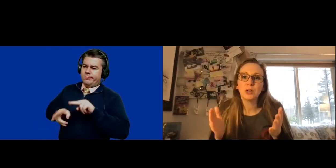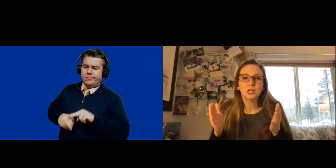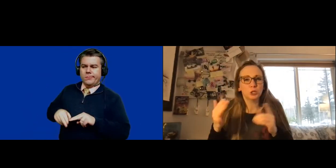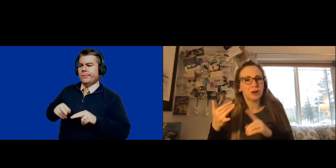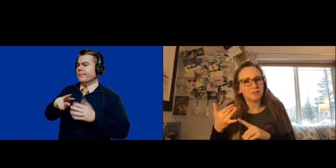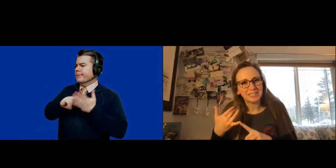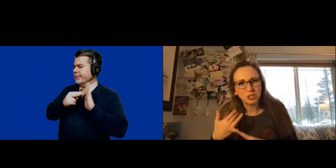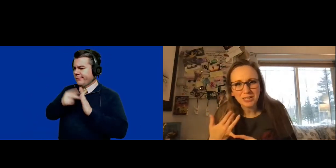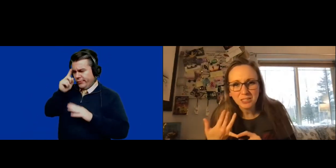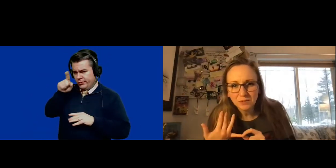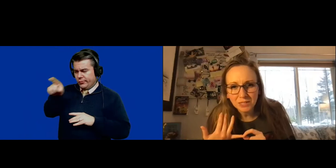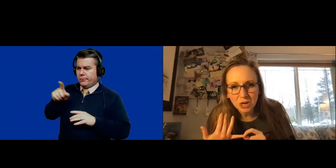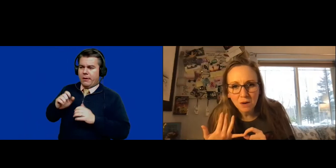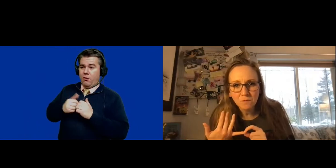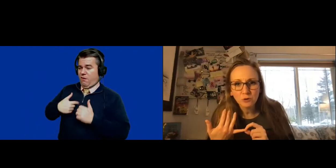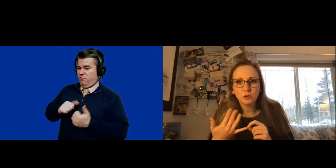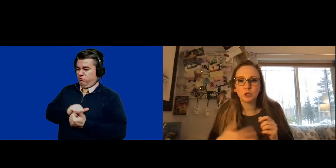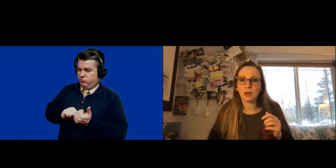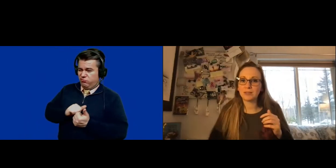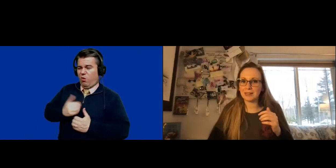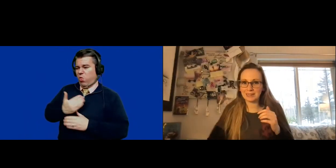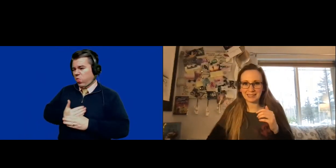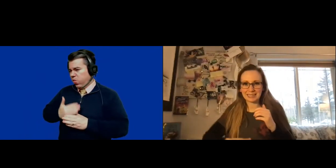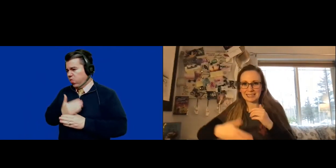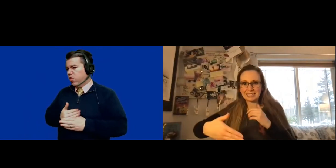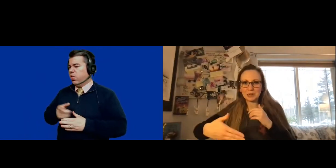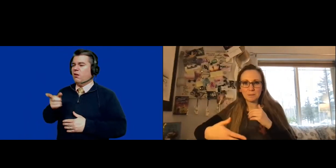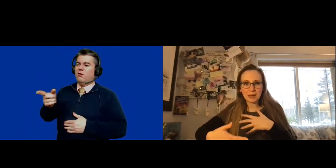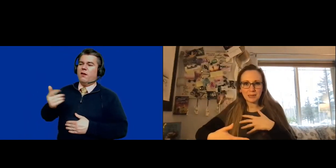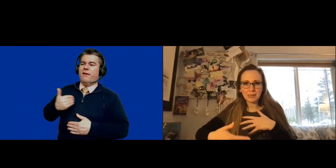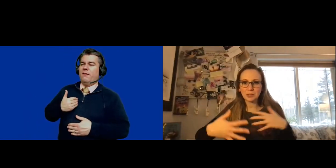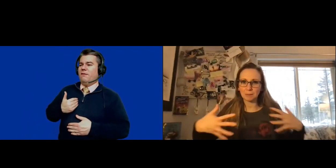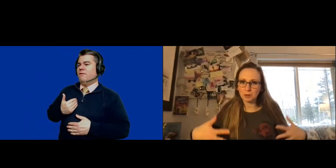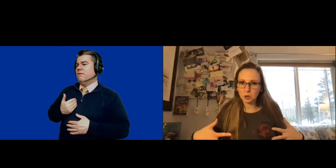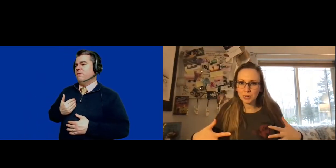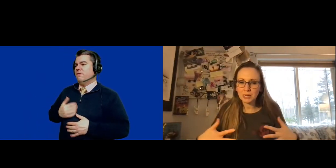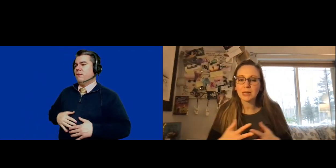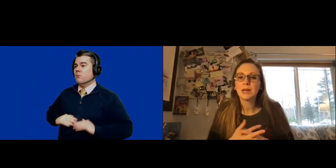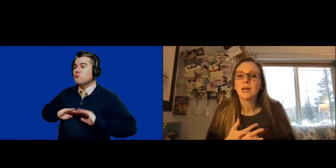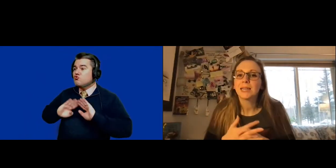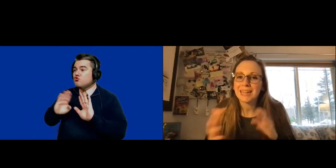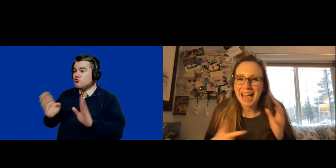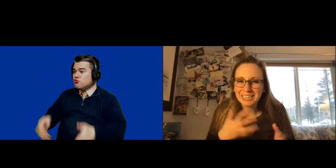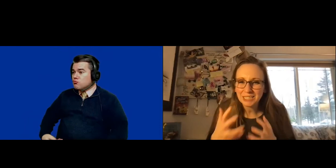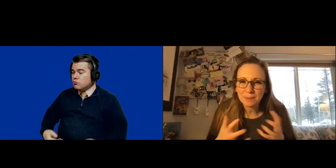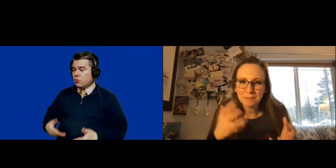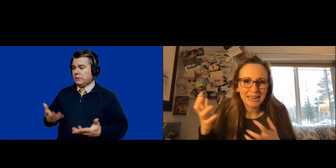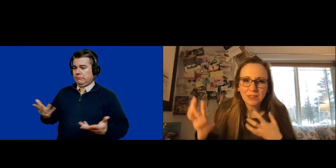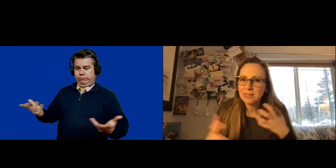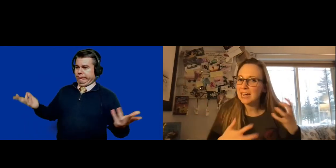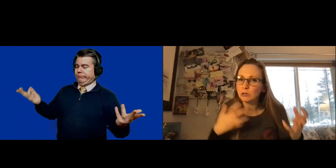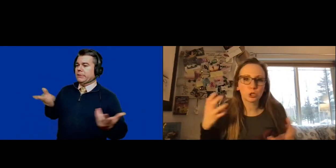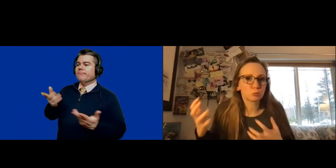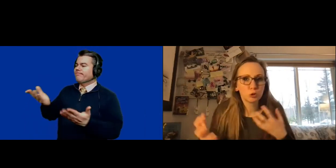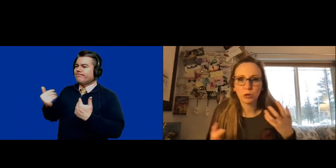you? Are you, do you have digestive discomfort? Do you have that like extended belly, that bloating? Like ask and